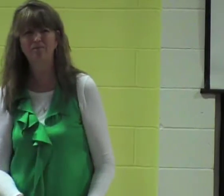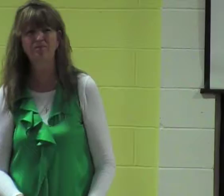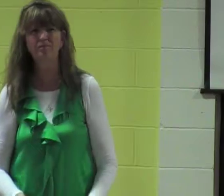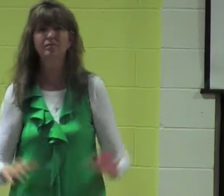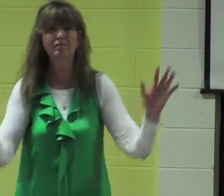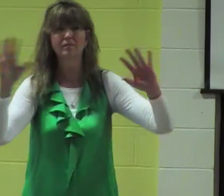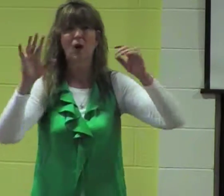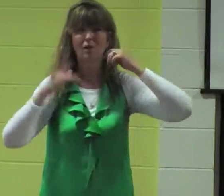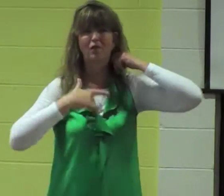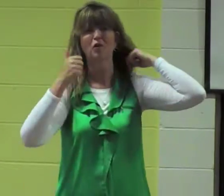sorry